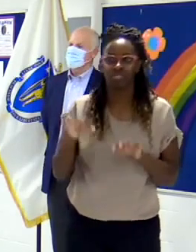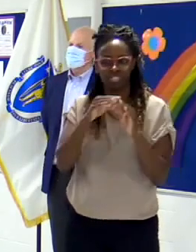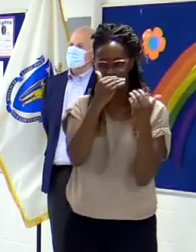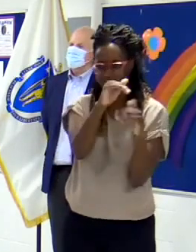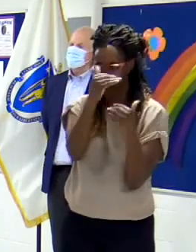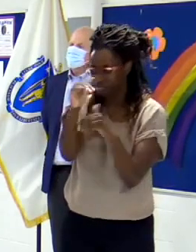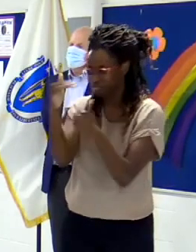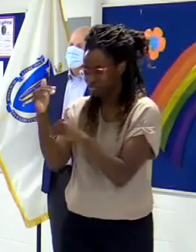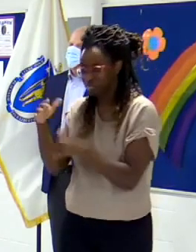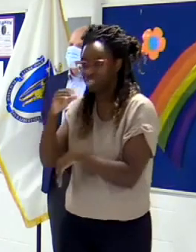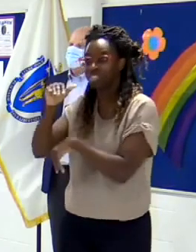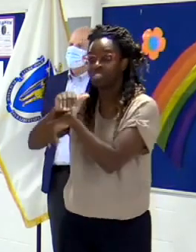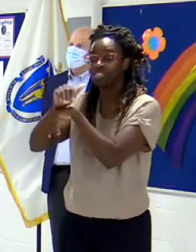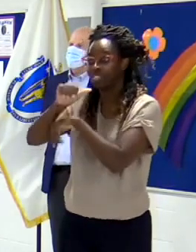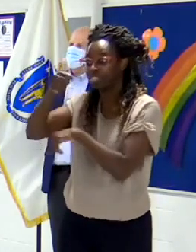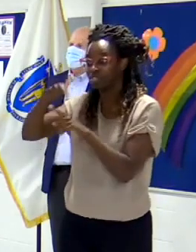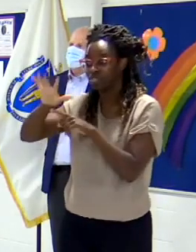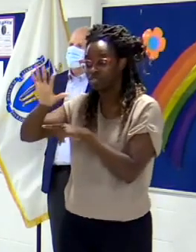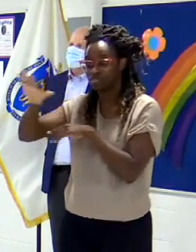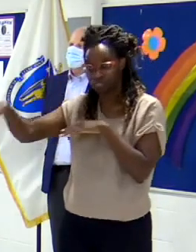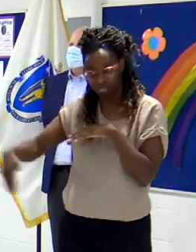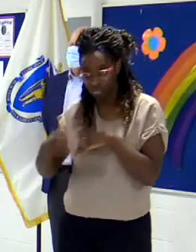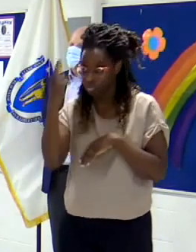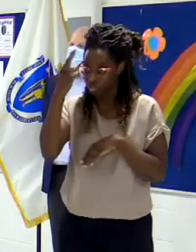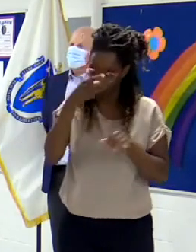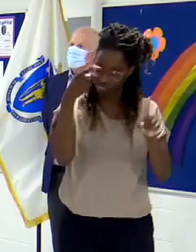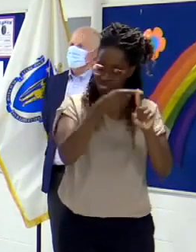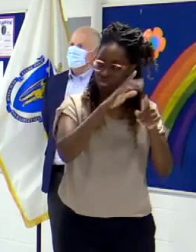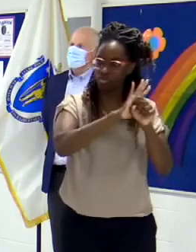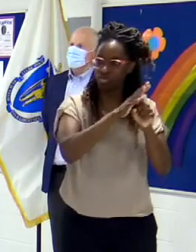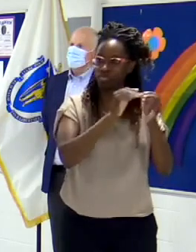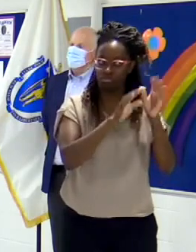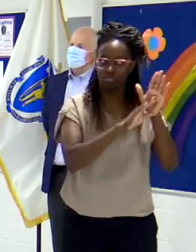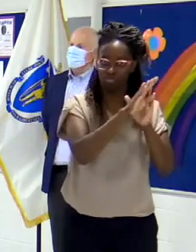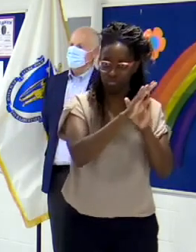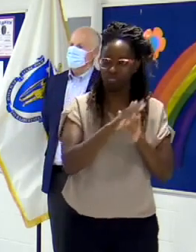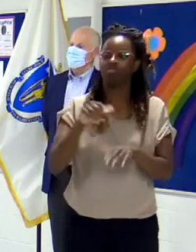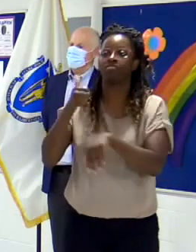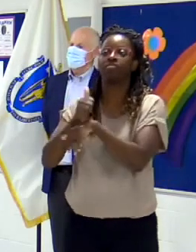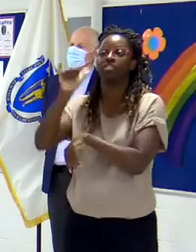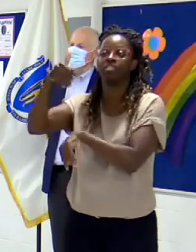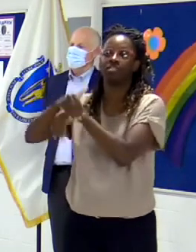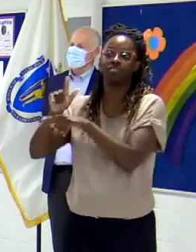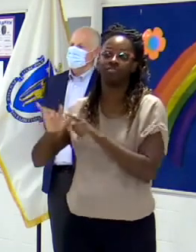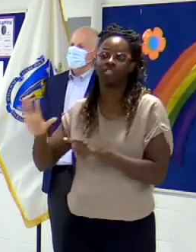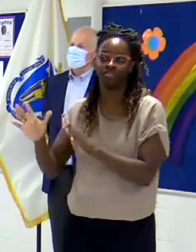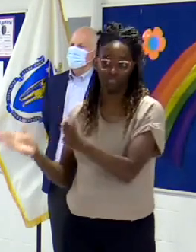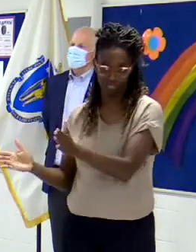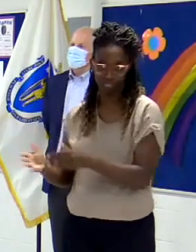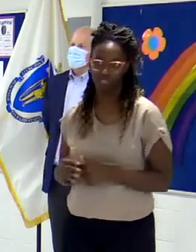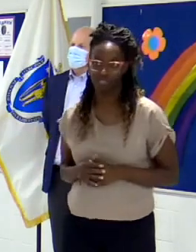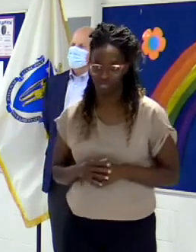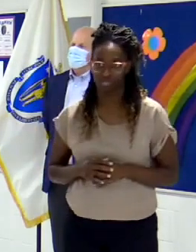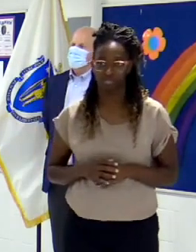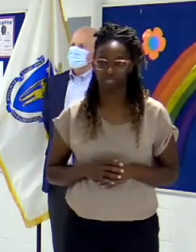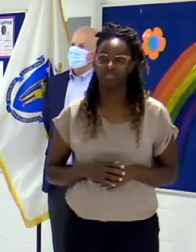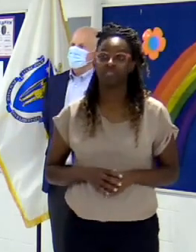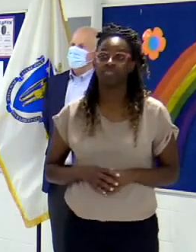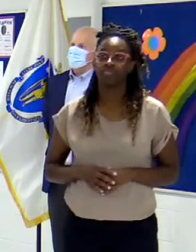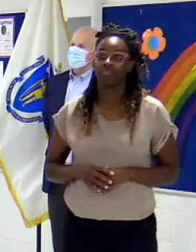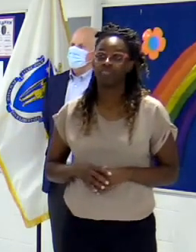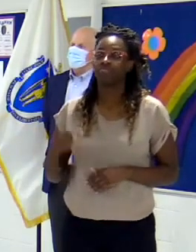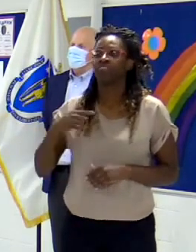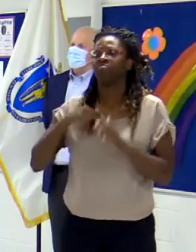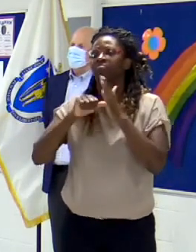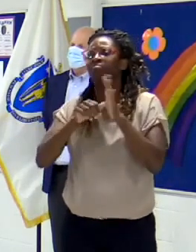that is critical in all this is familiar people being familiar in familiar settings